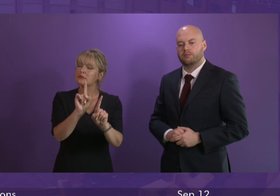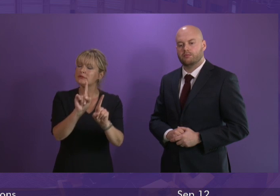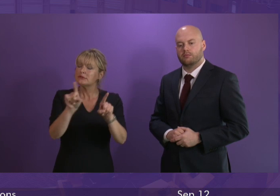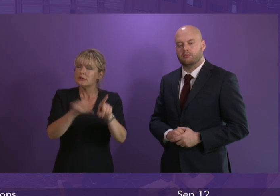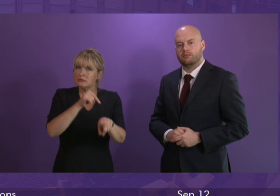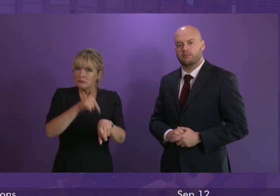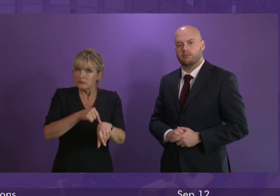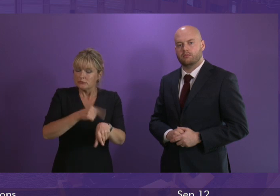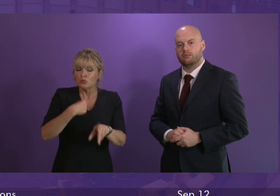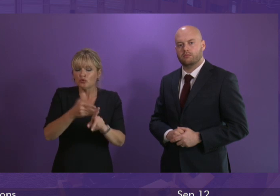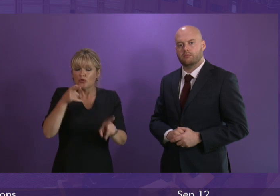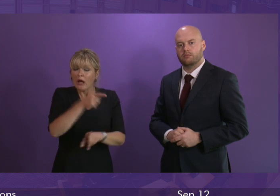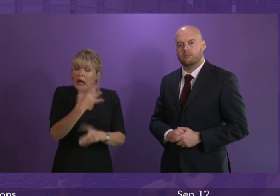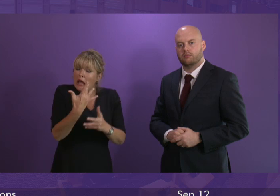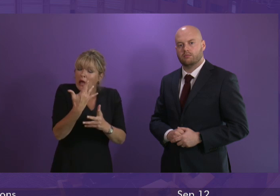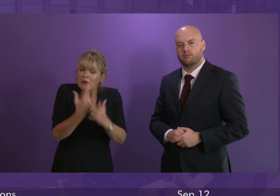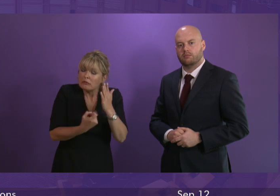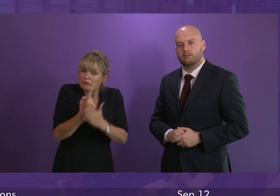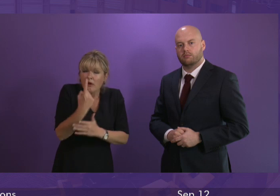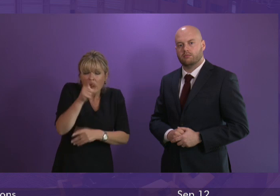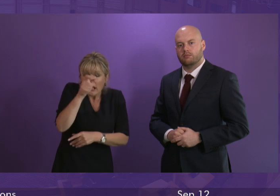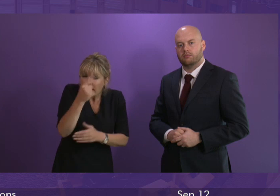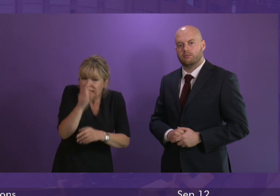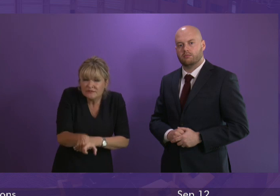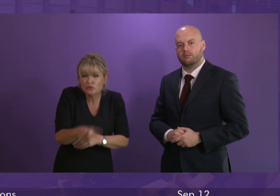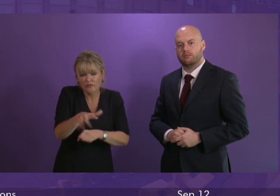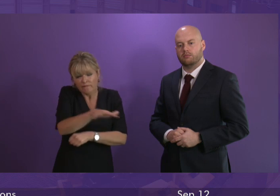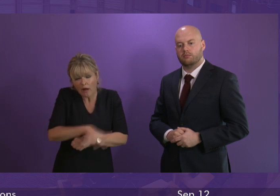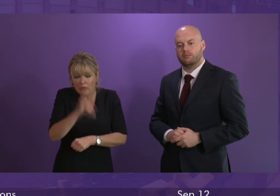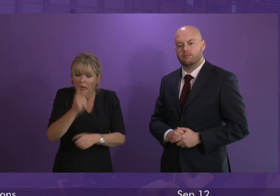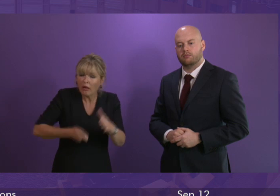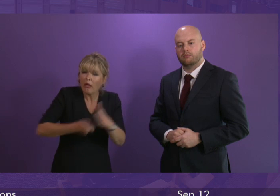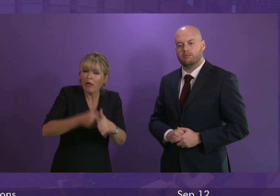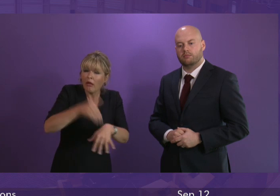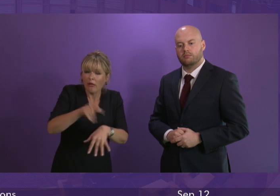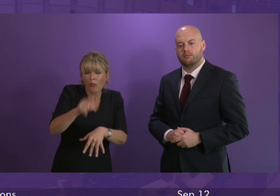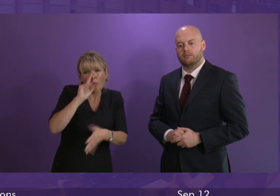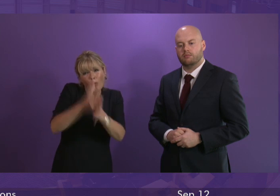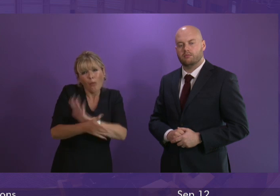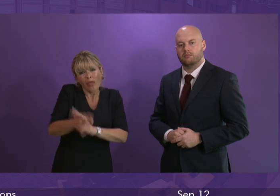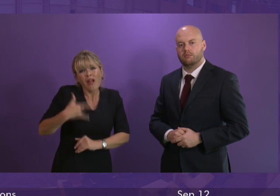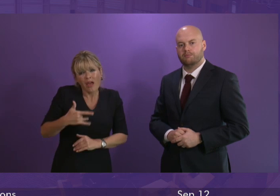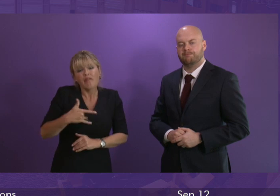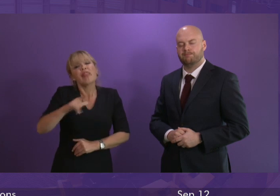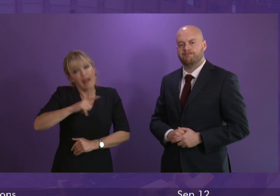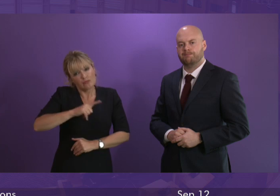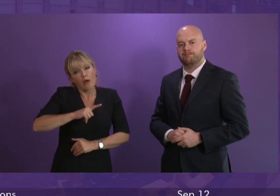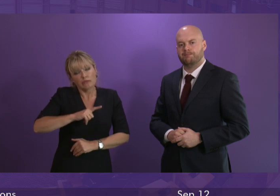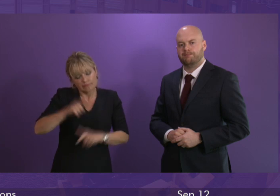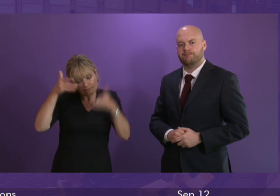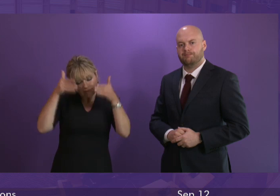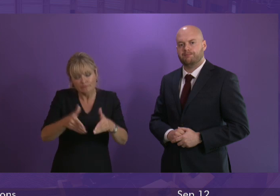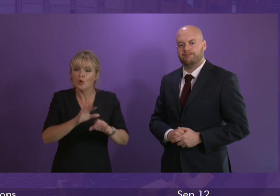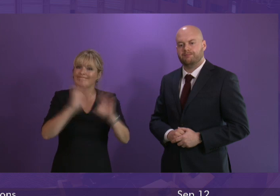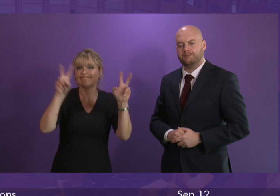consequences that violence has on individuals families and communities so we know that much more needs to be done that's why we continue to invest in No Knives